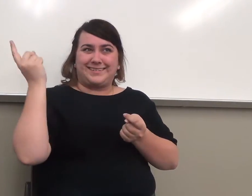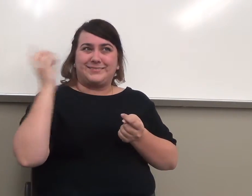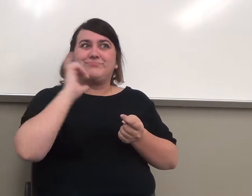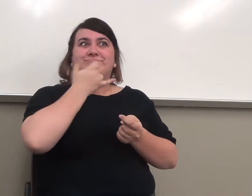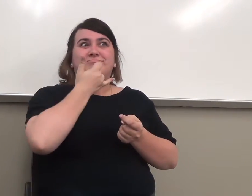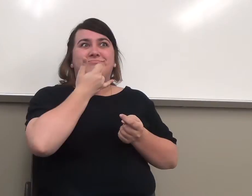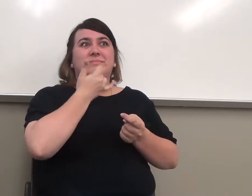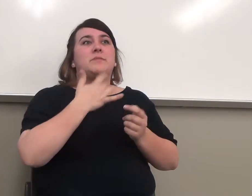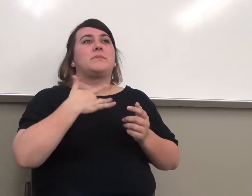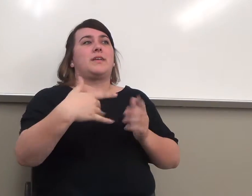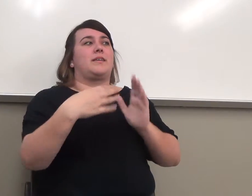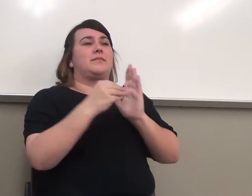this address.